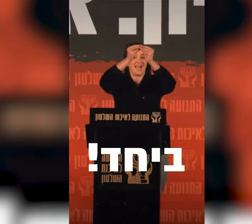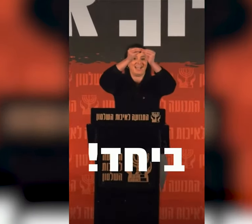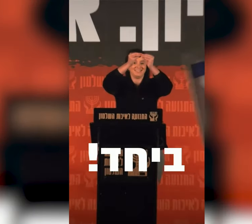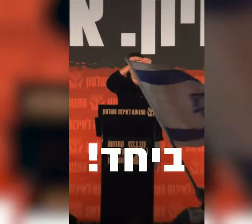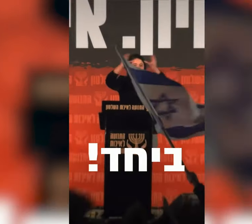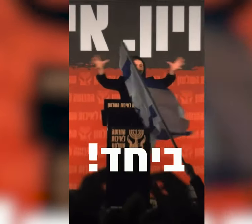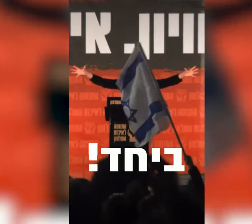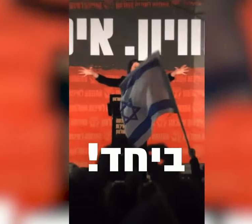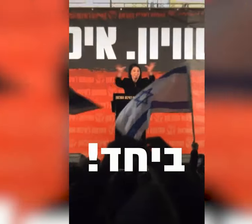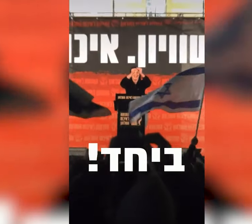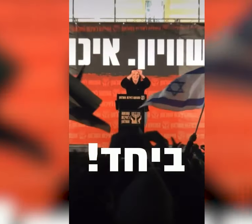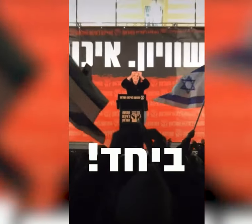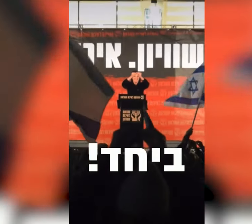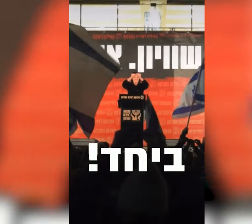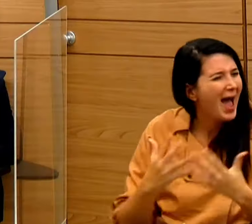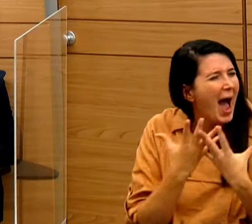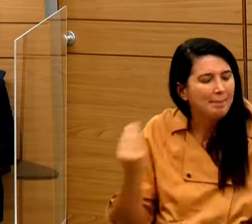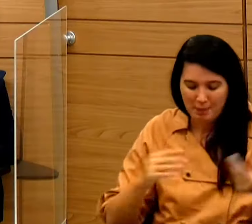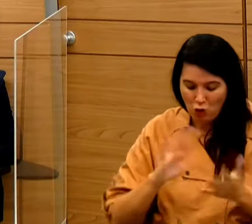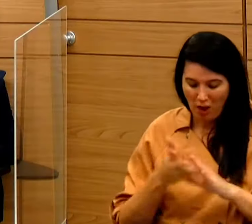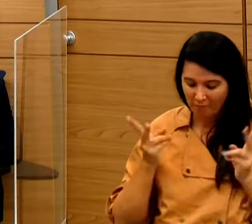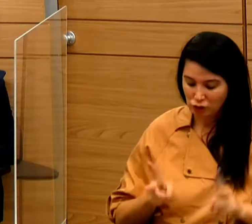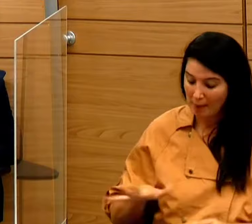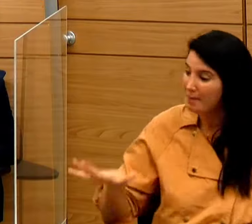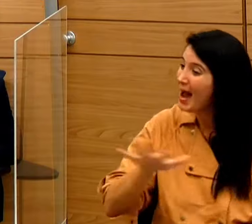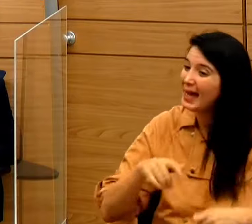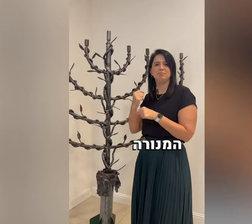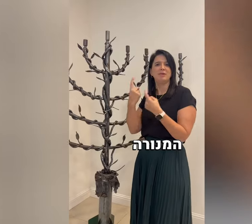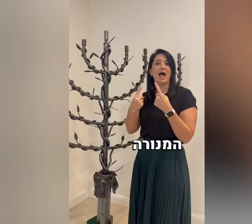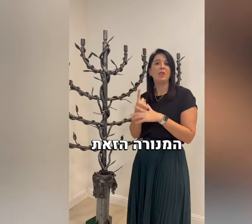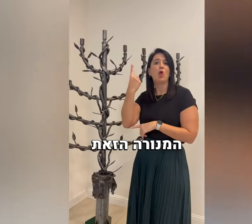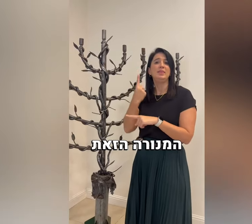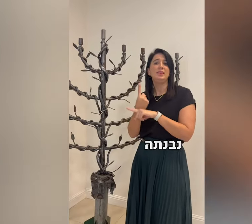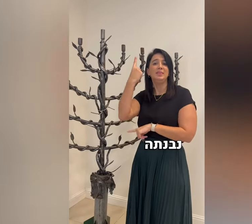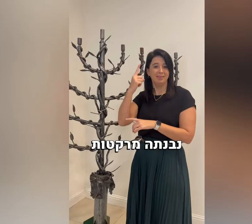Accessibility is everything to Shirley, and that even means accessibility to the news.